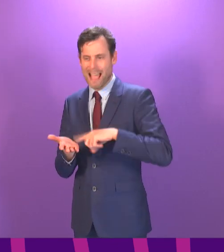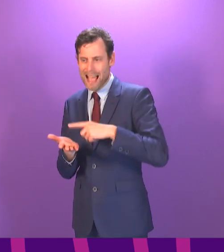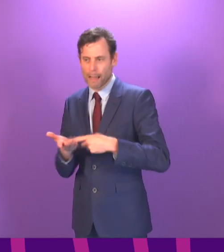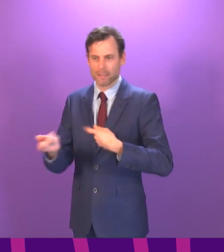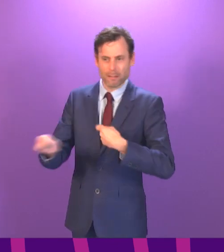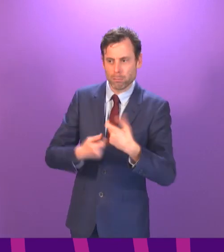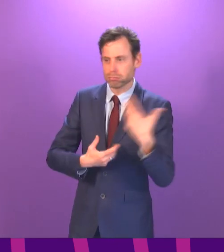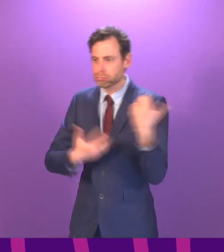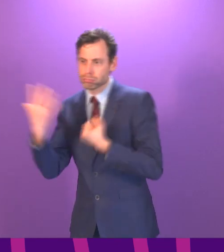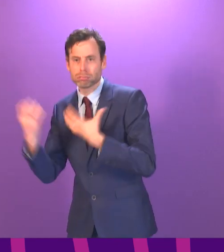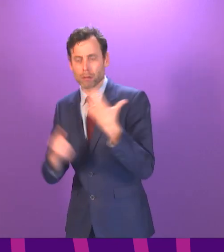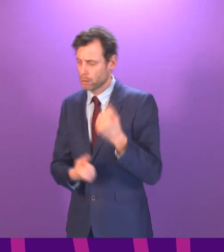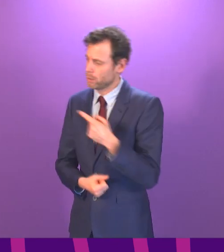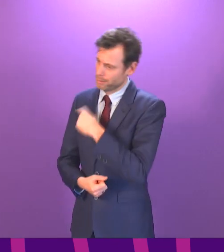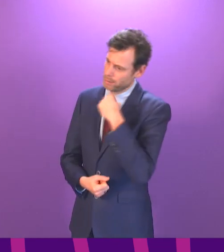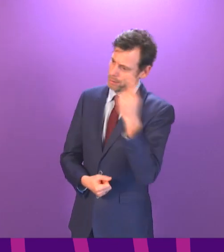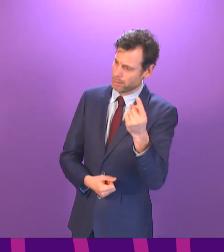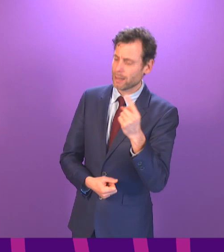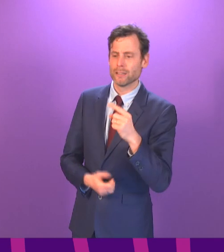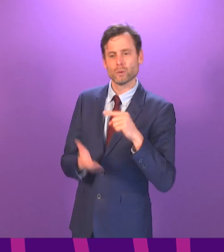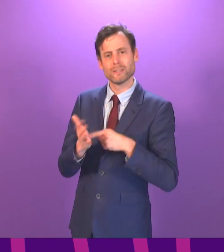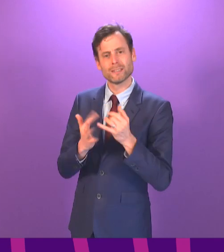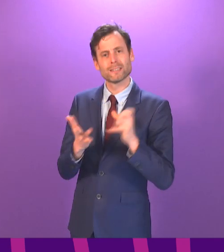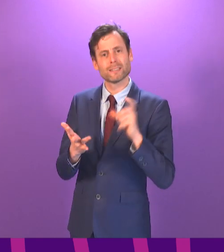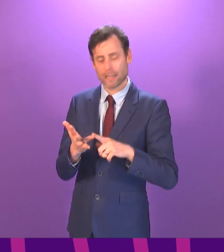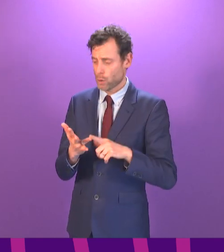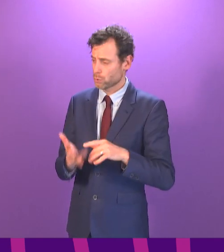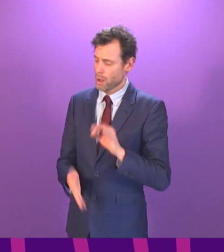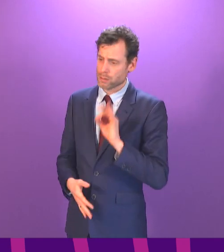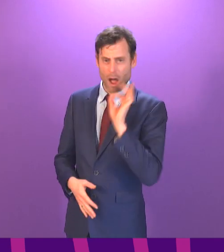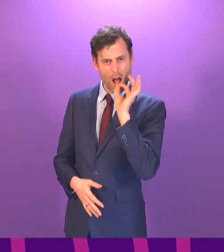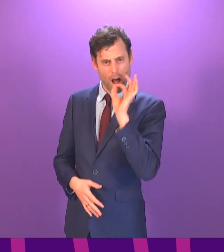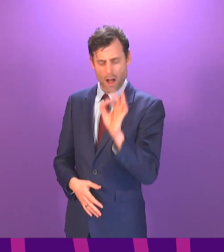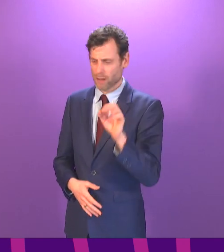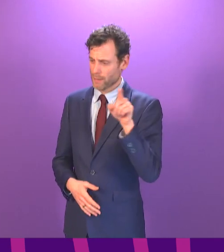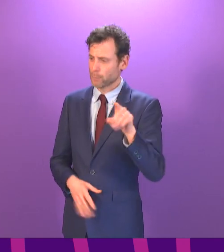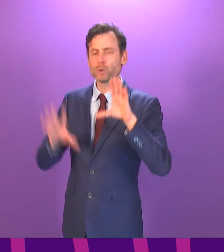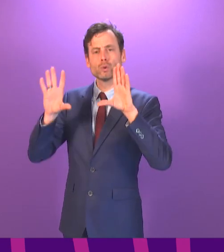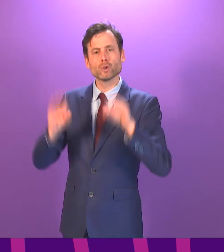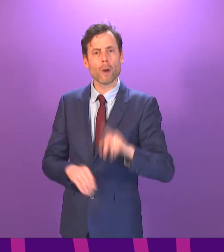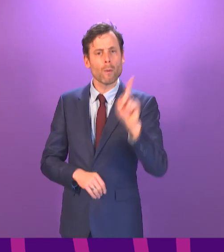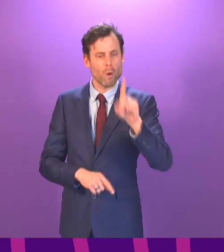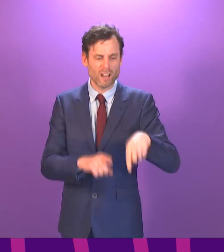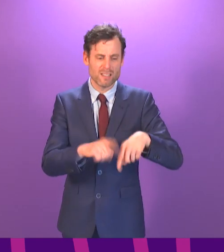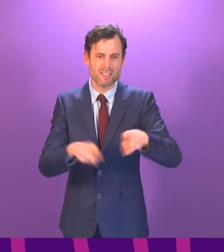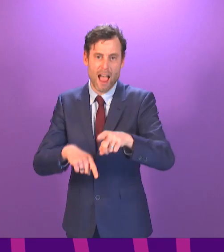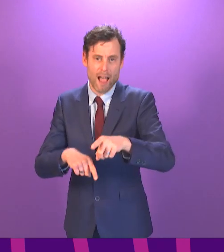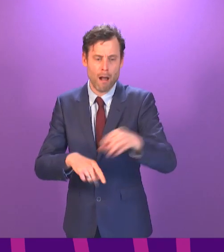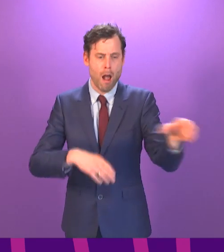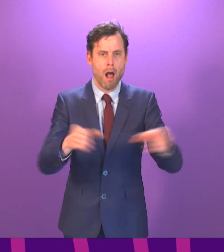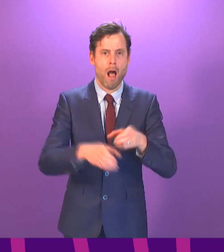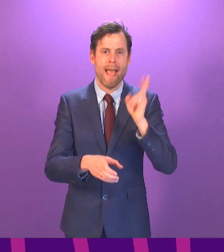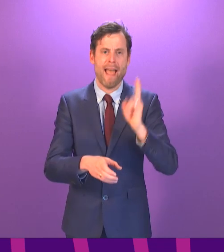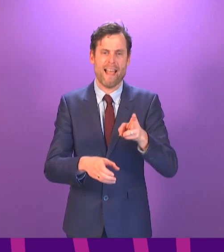join me in calling on Tesco to withdraw their despicable fire and rehire threat? First Minister. I would call on any